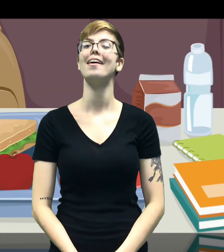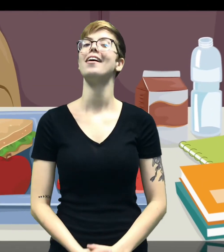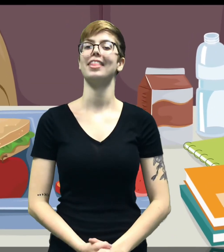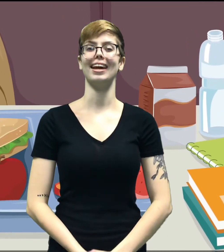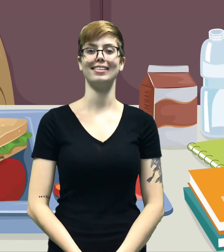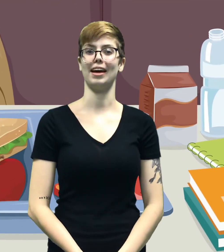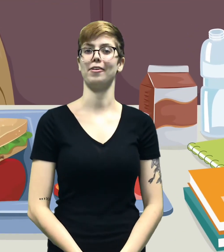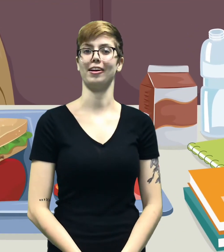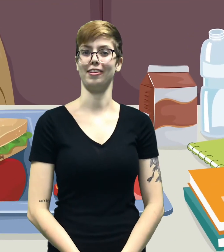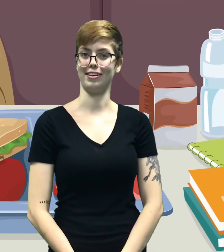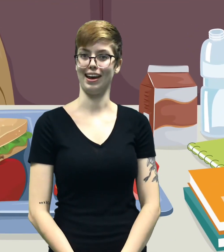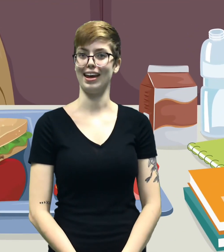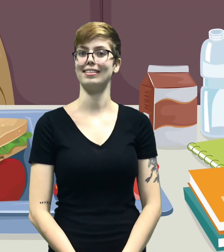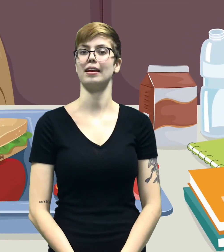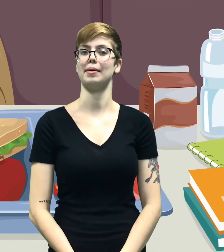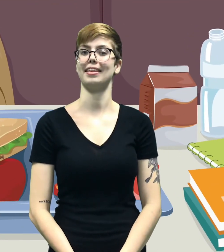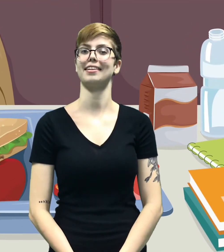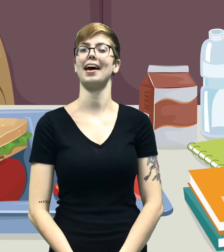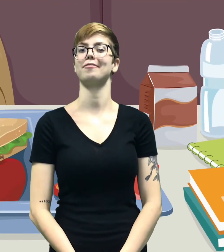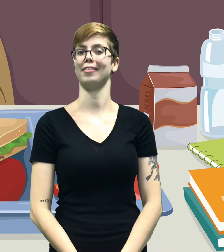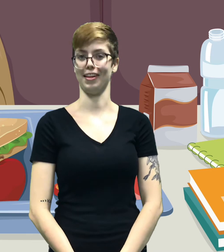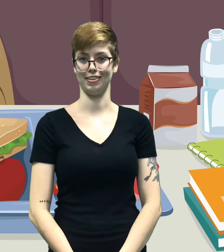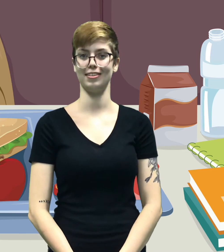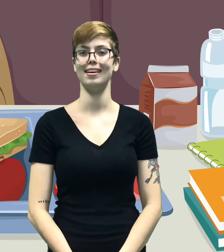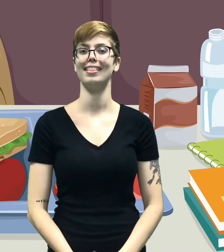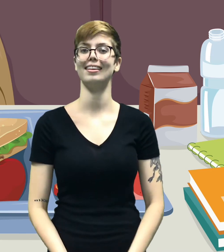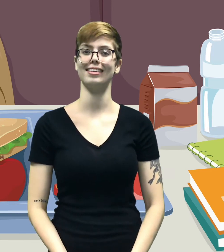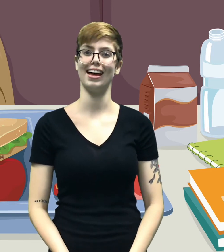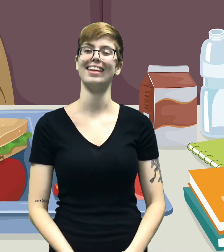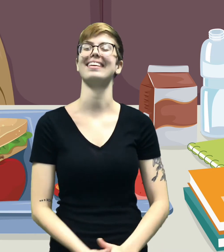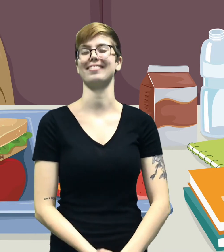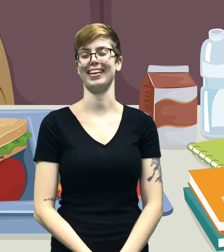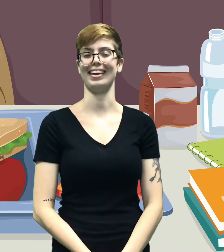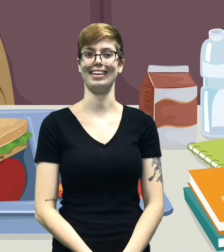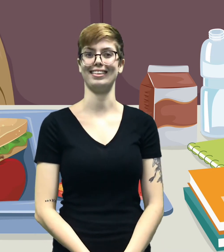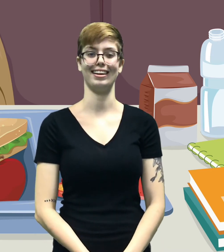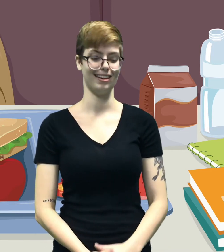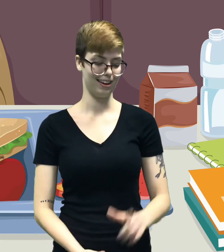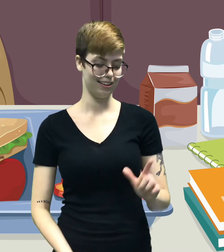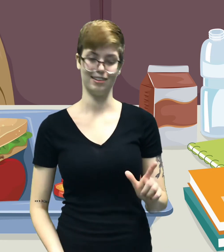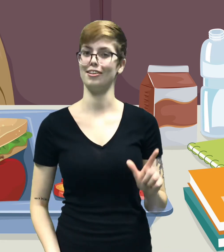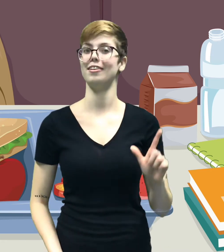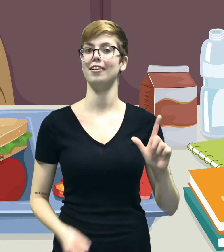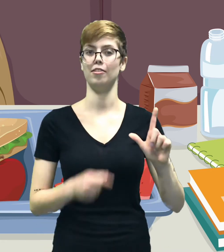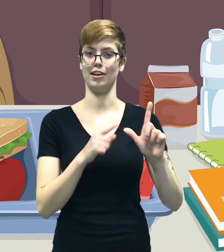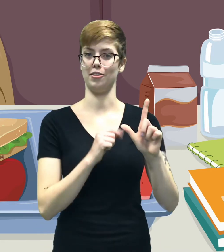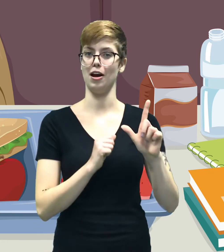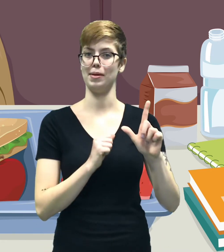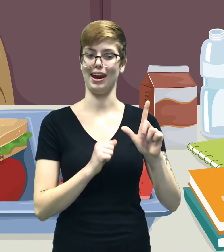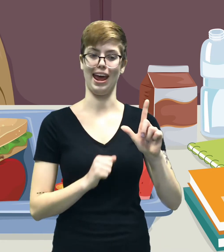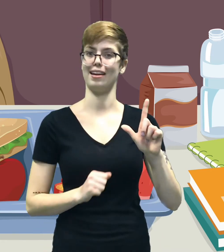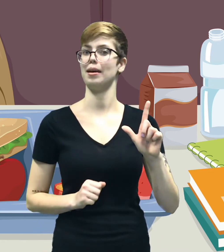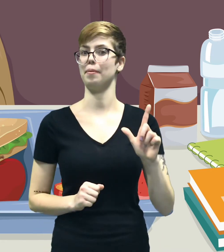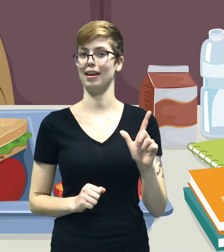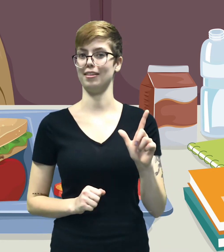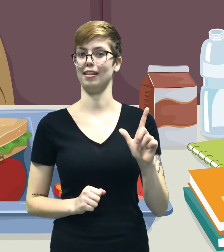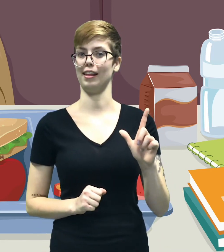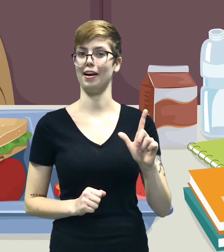The next sign we're going to learn today is going to be the sign for lunch. This sign is really easy. To start, you take your dominant hand and put it in the letter